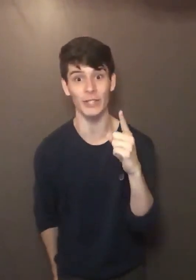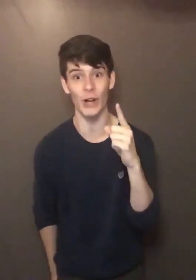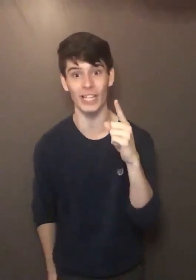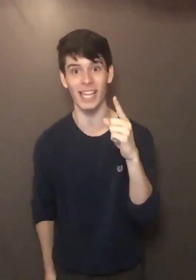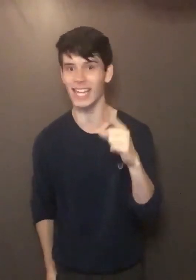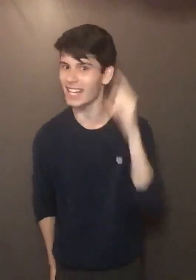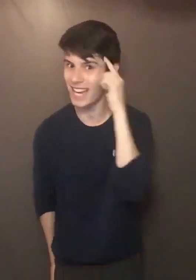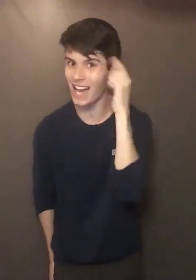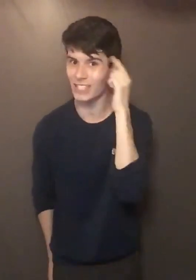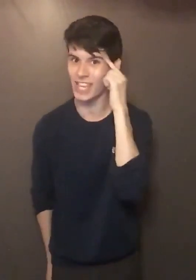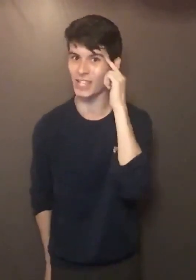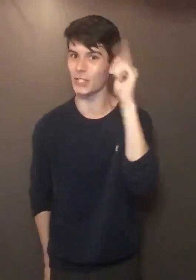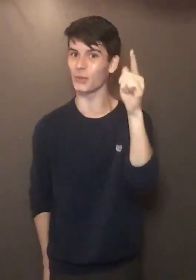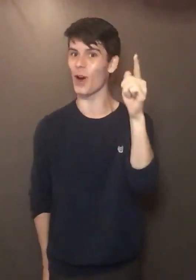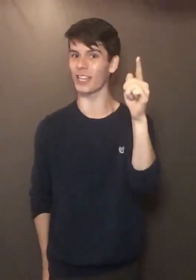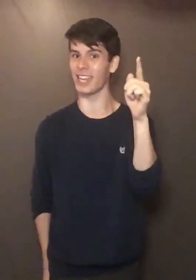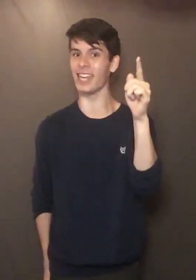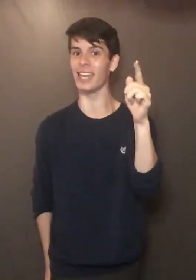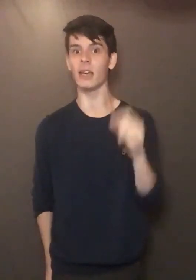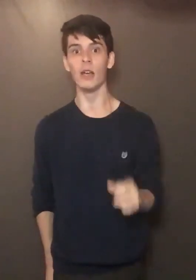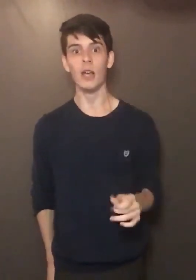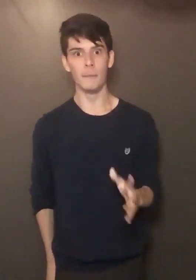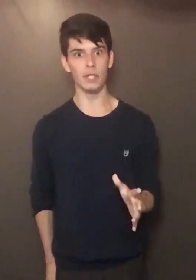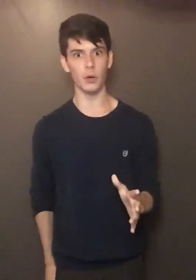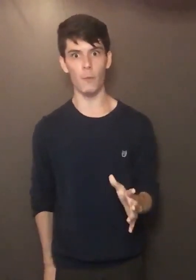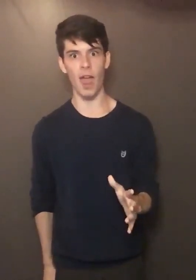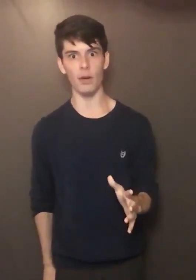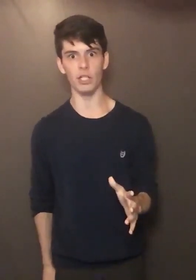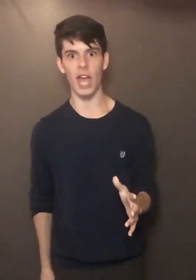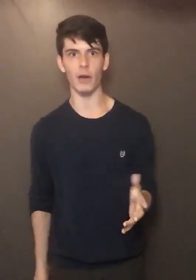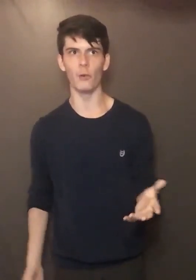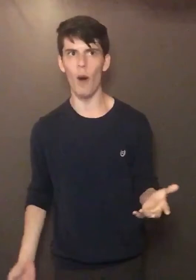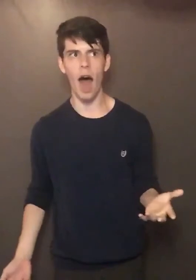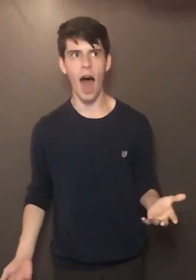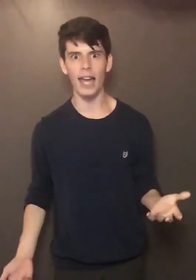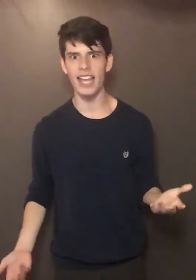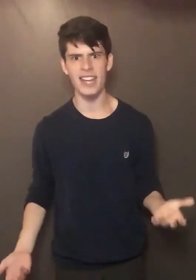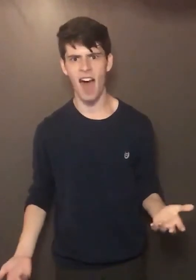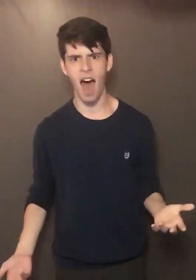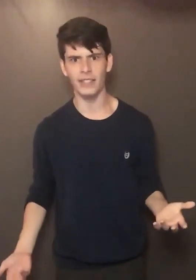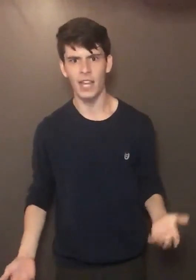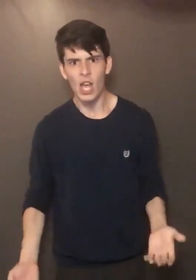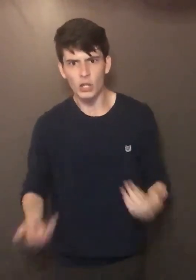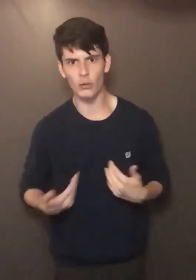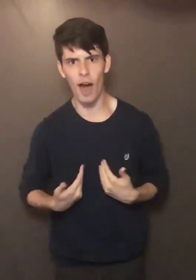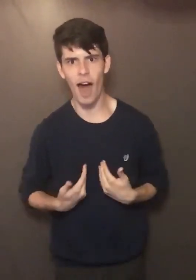clerking and conscientious working, Mr. Marachek, why not try